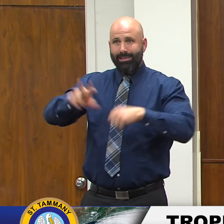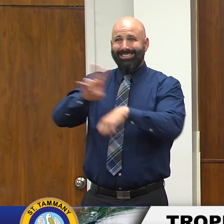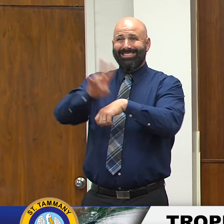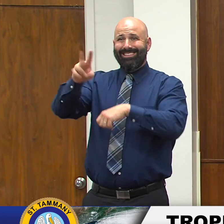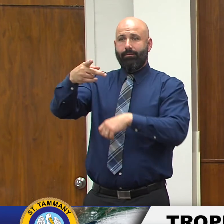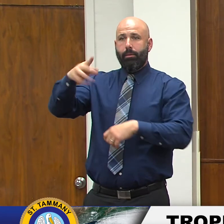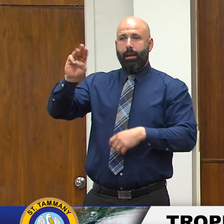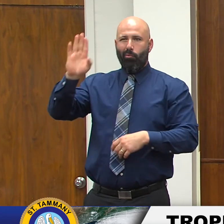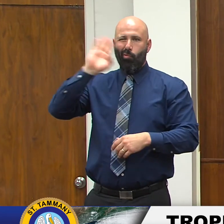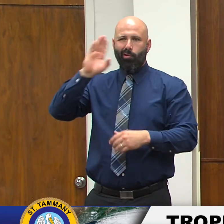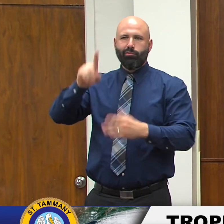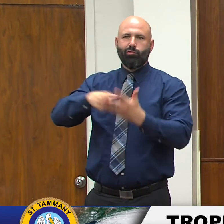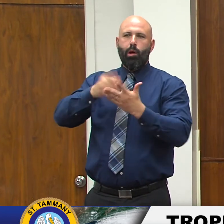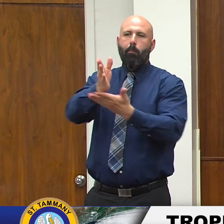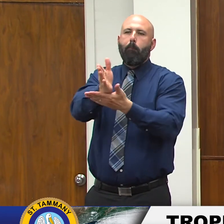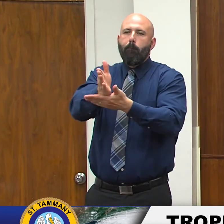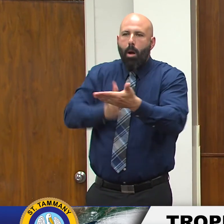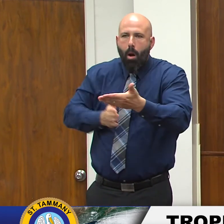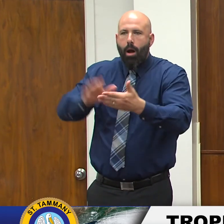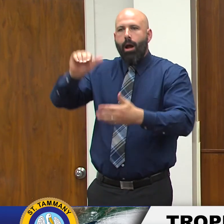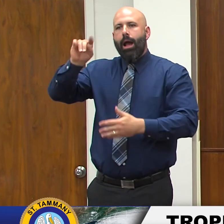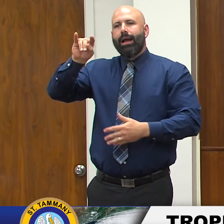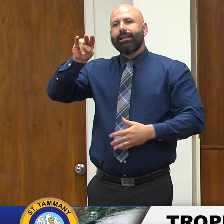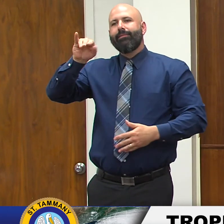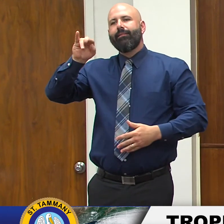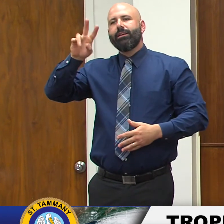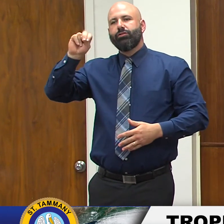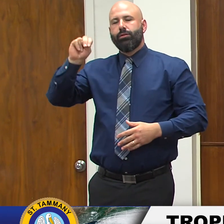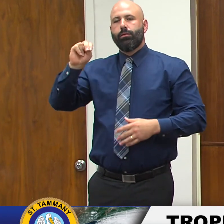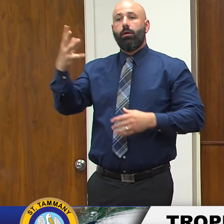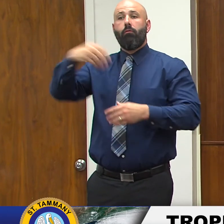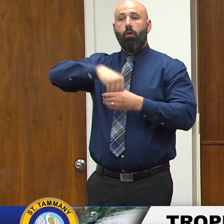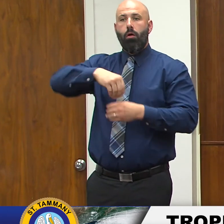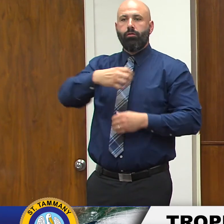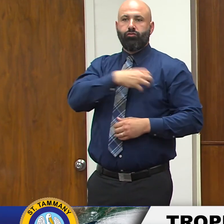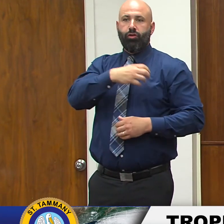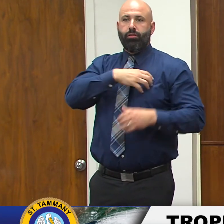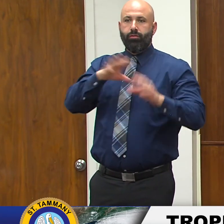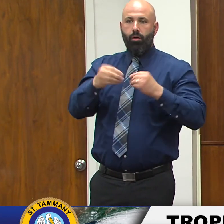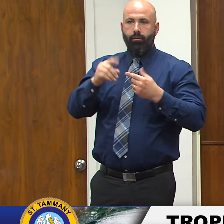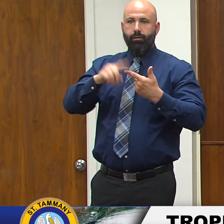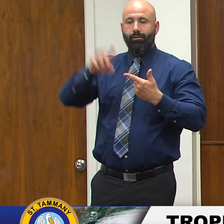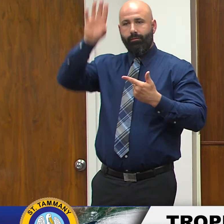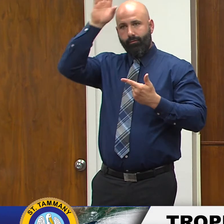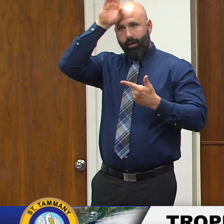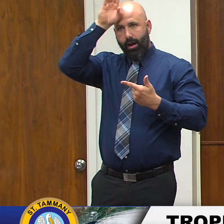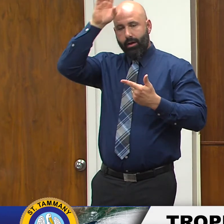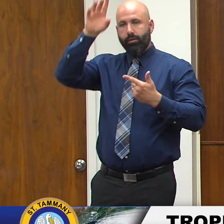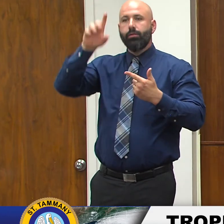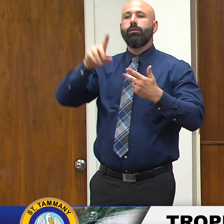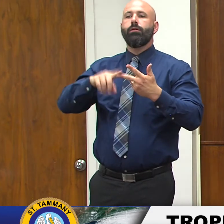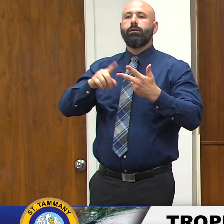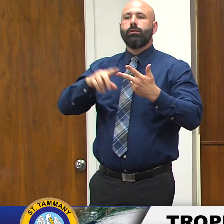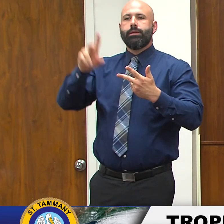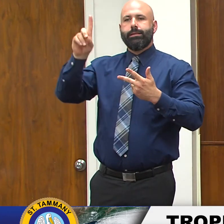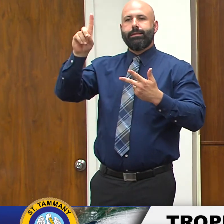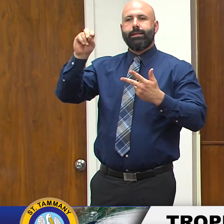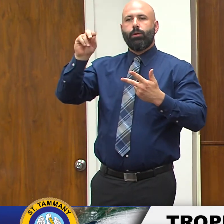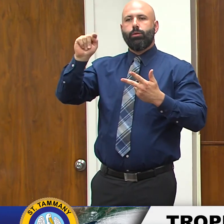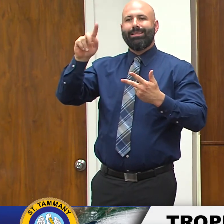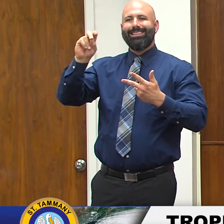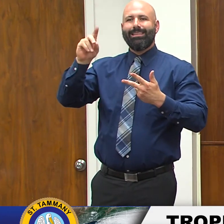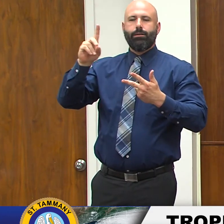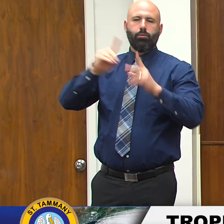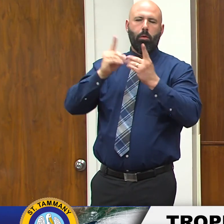activation consisting of the saint tammany paris assurance office your fire services department of transportation and development